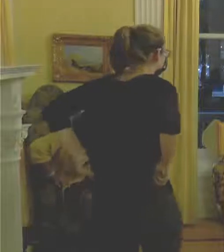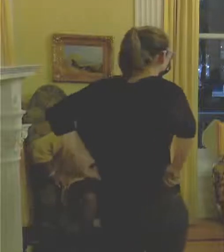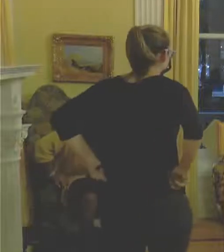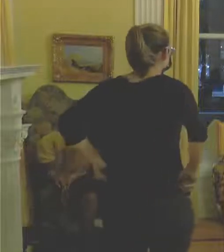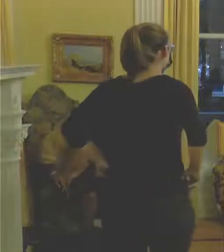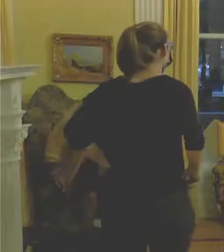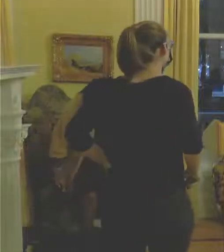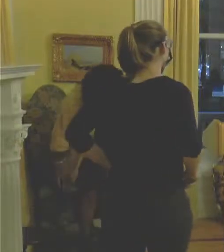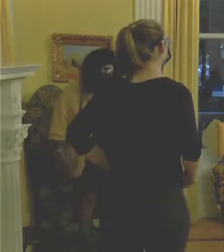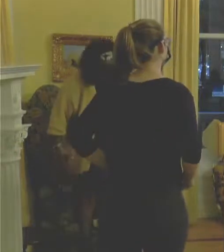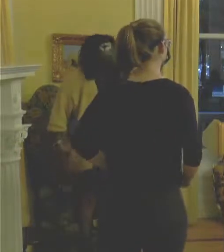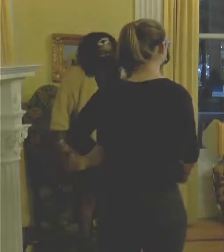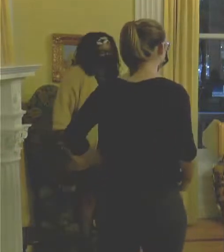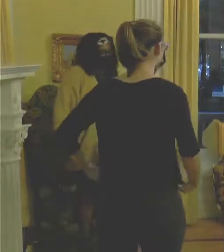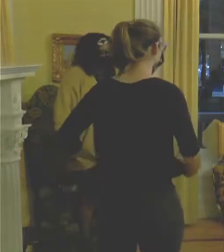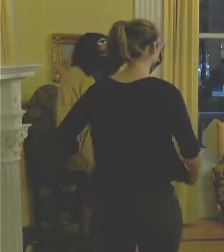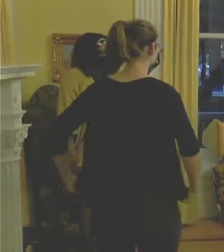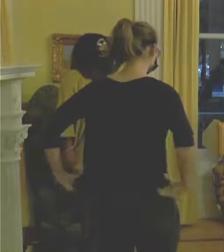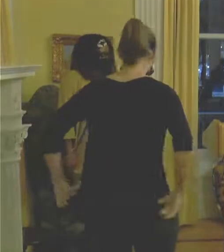Thank